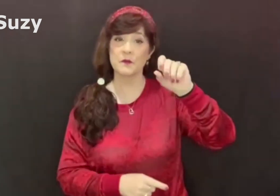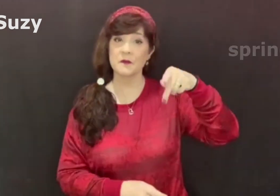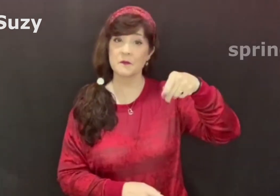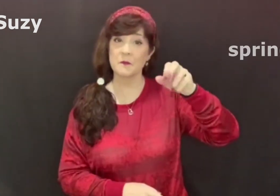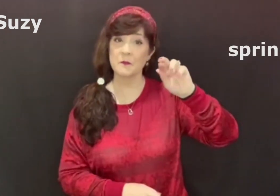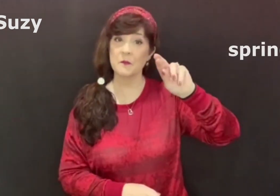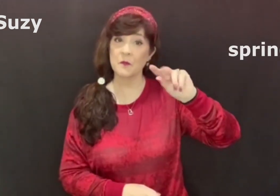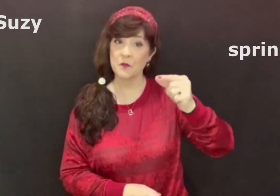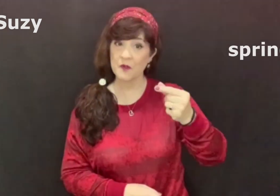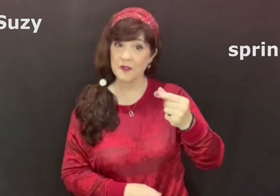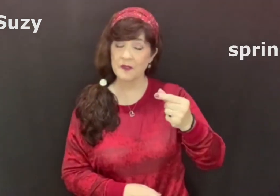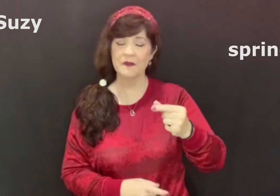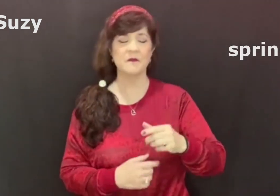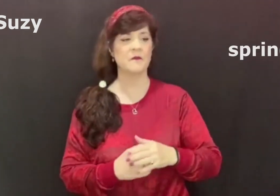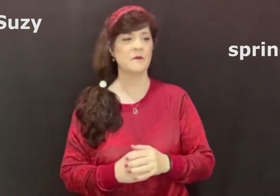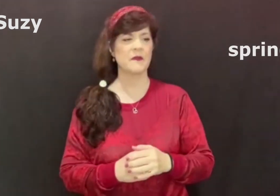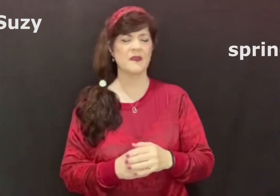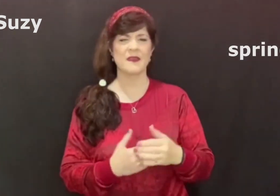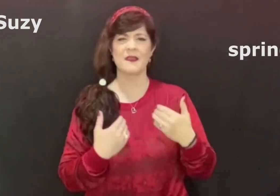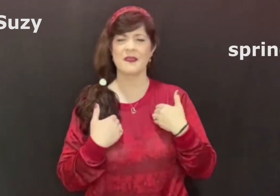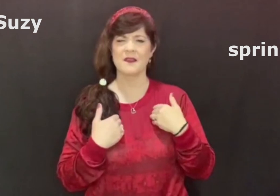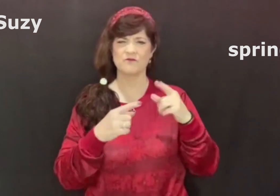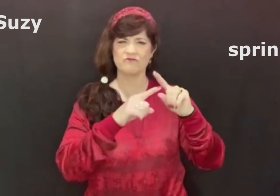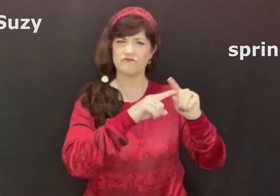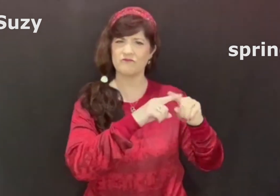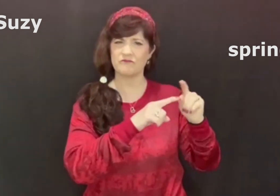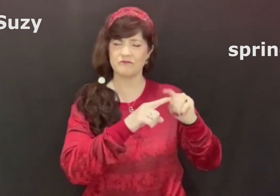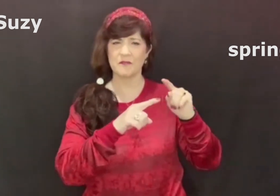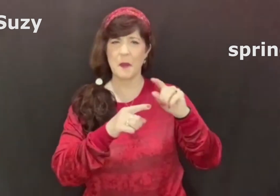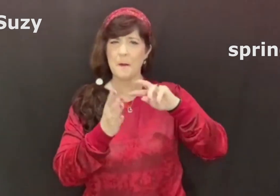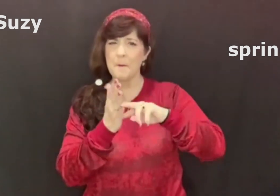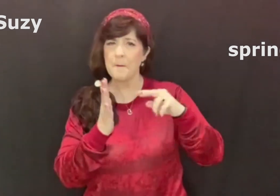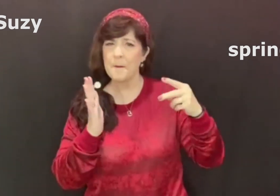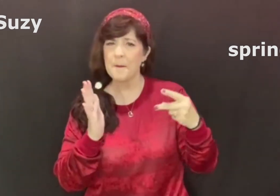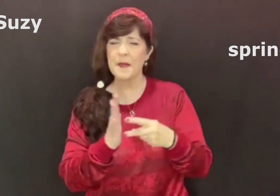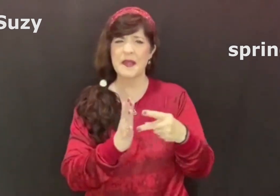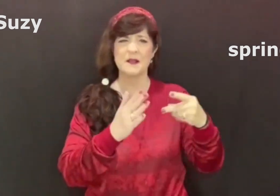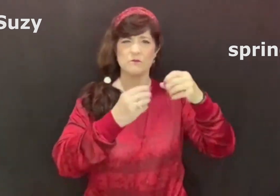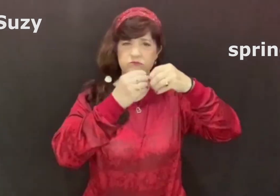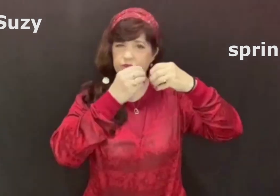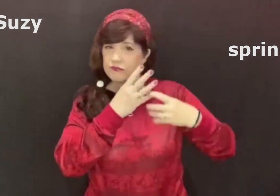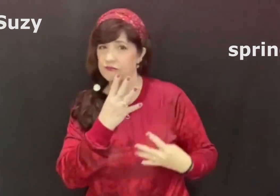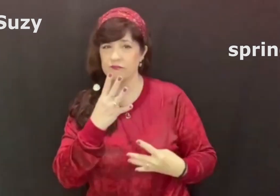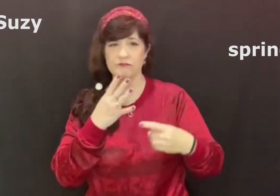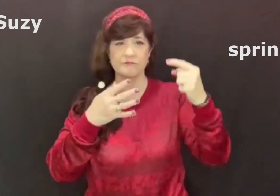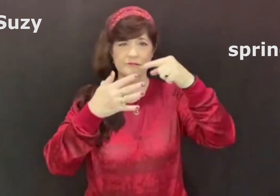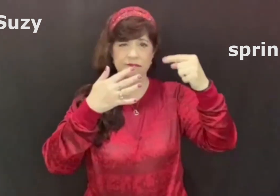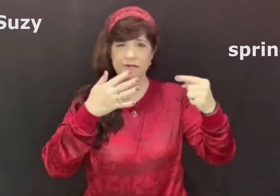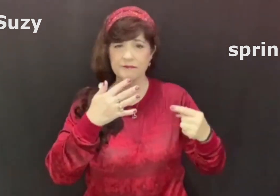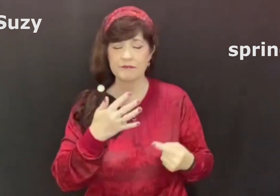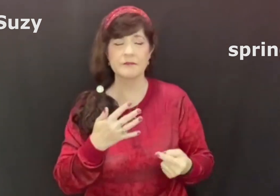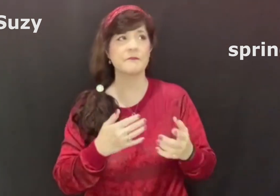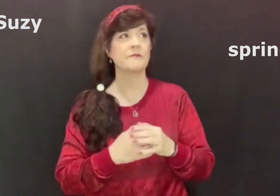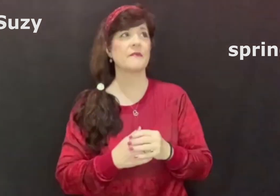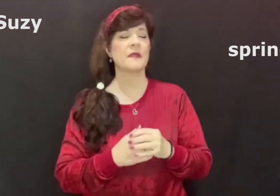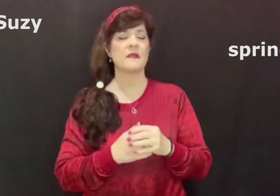Today, we are focusing on the word spring, which has many meanings.